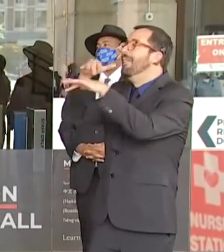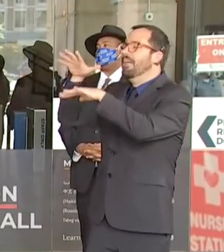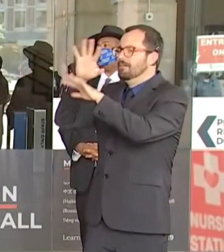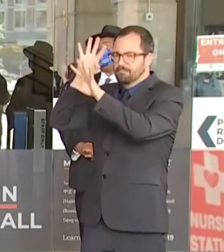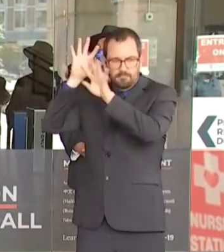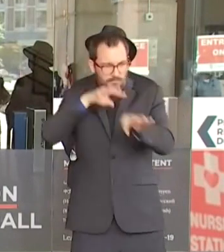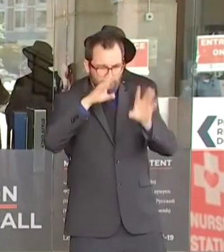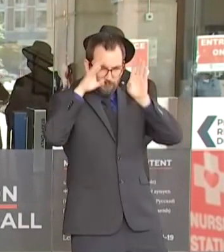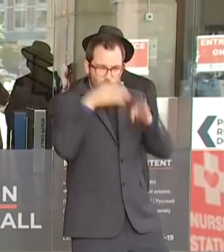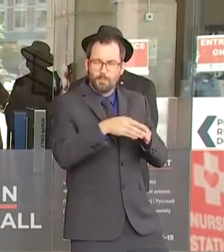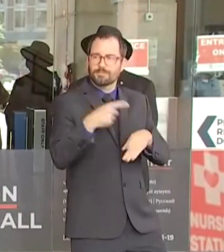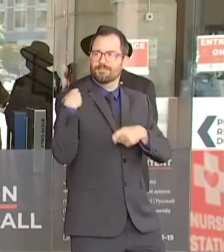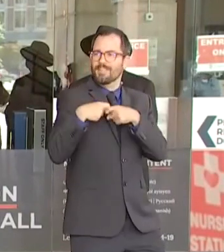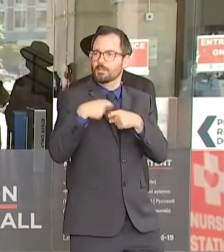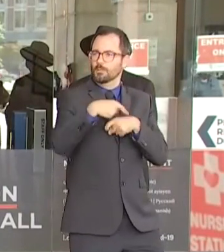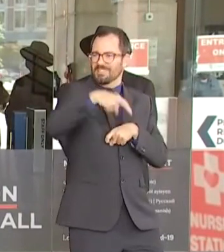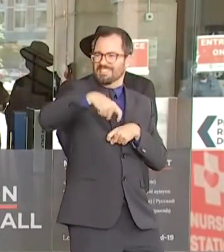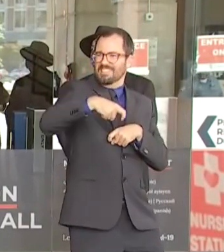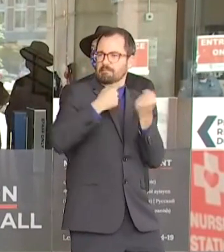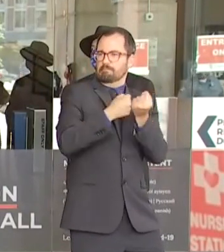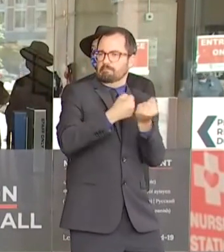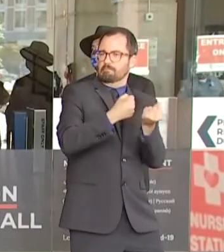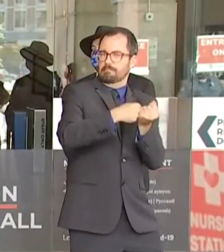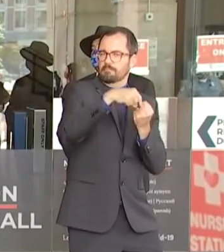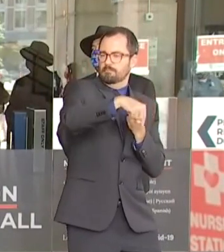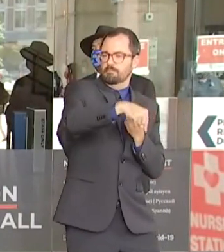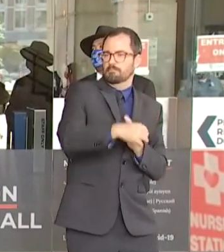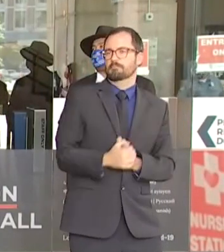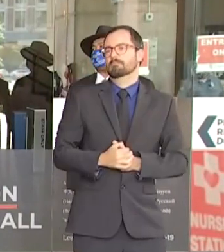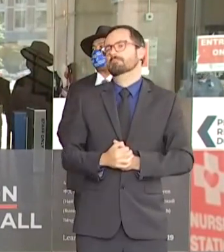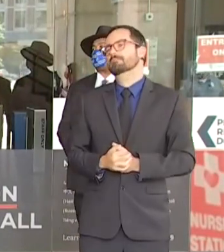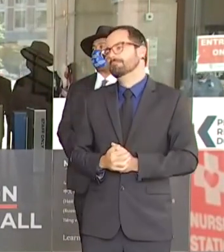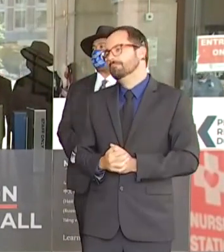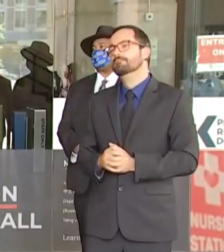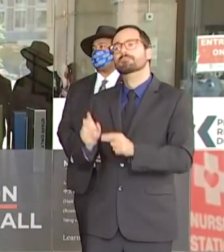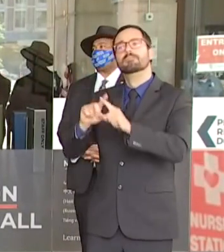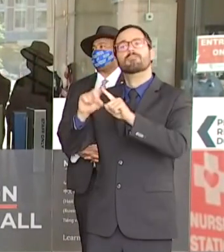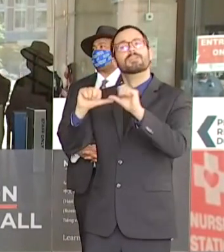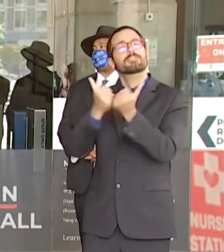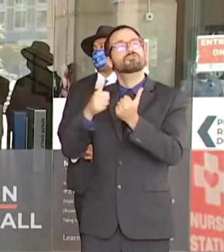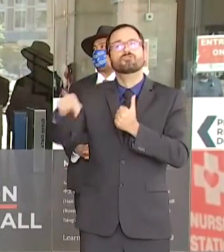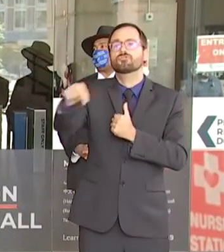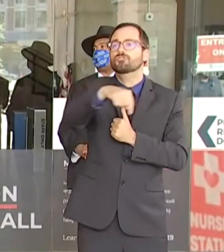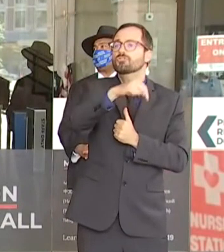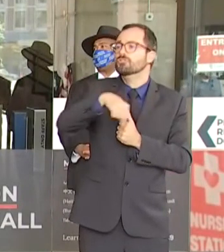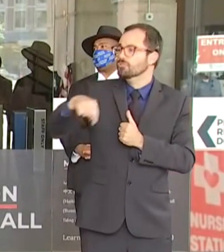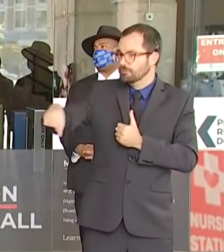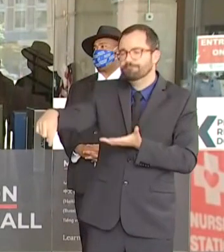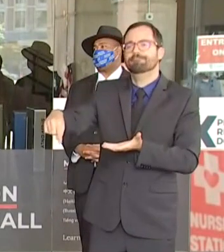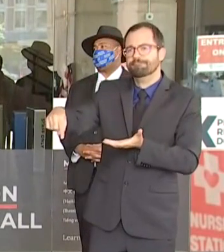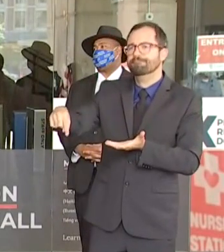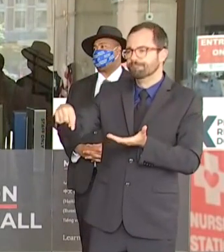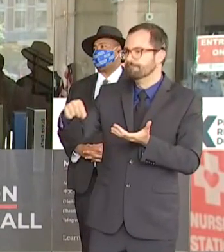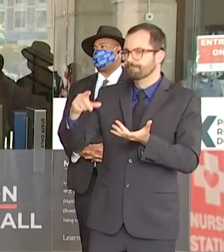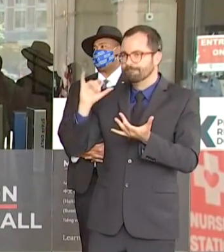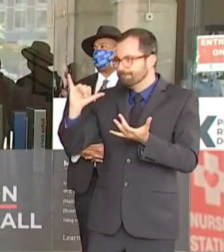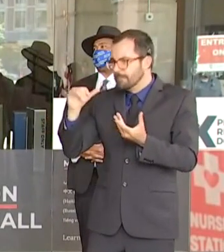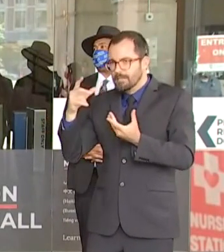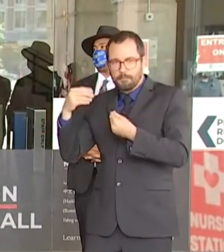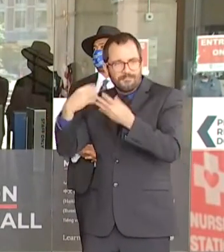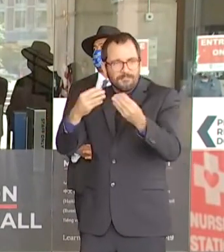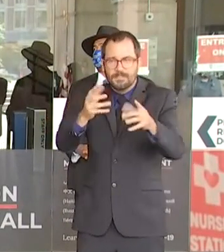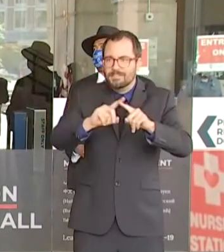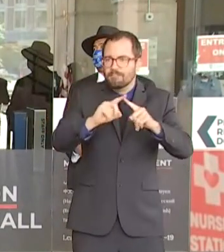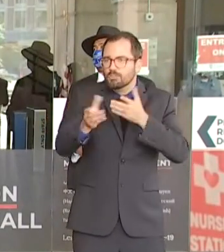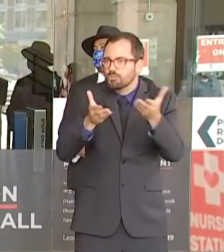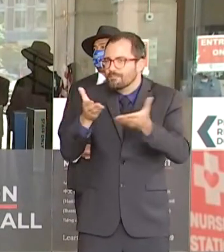groups in the community serve a wide range of needs and just as in previous emergencies. We have pivoted to provide